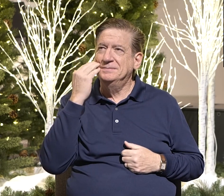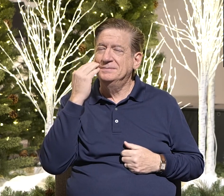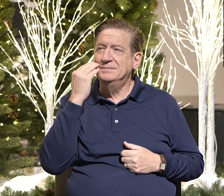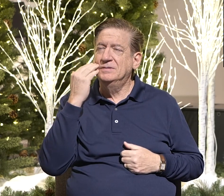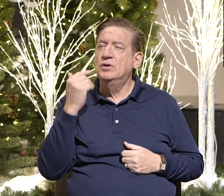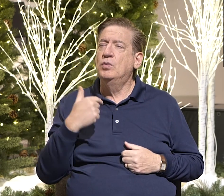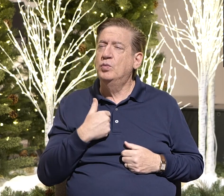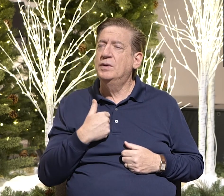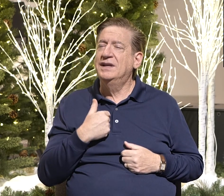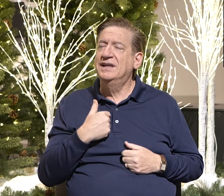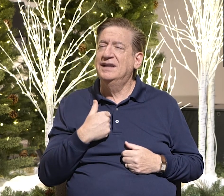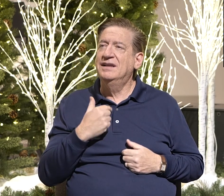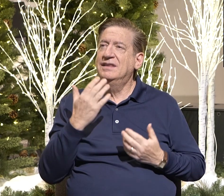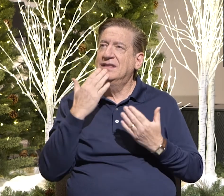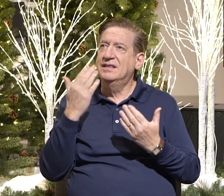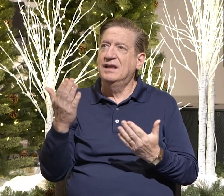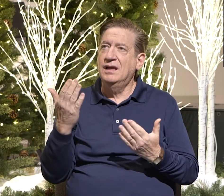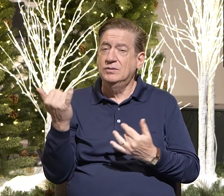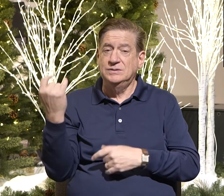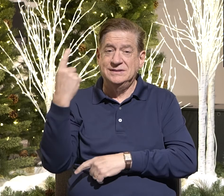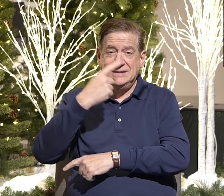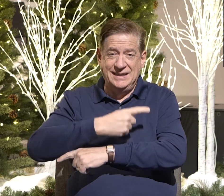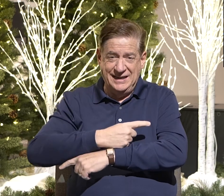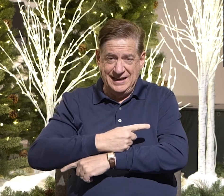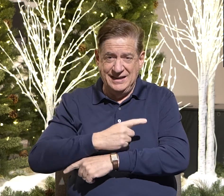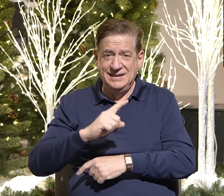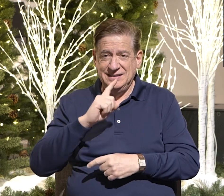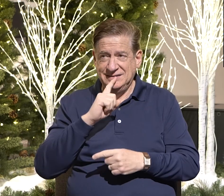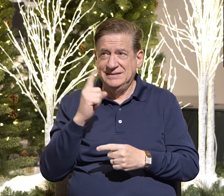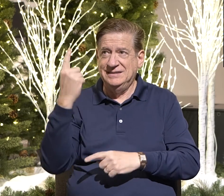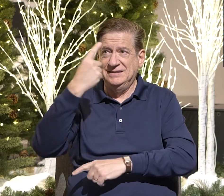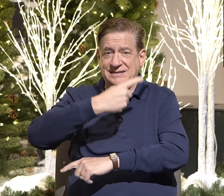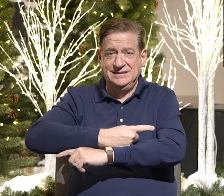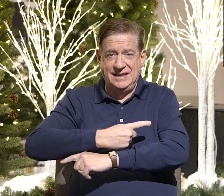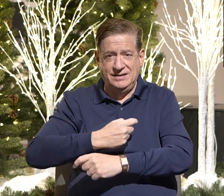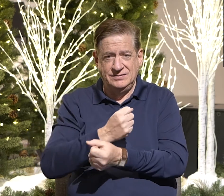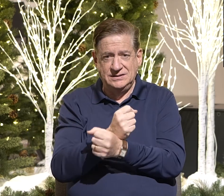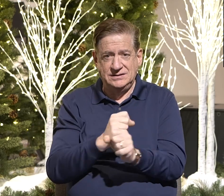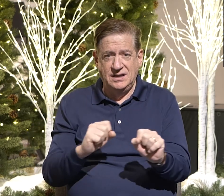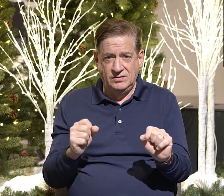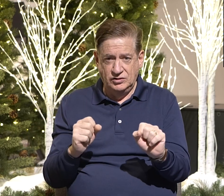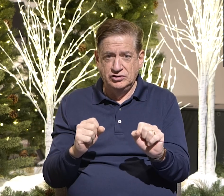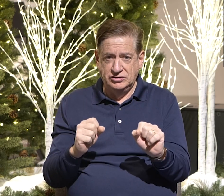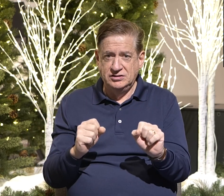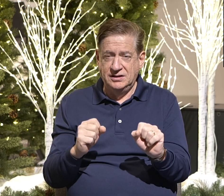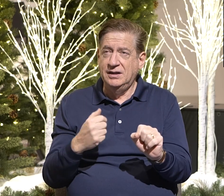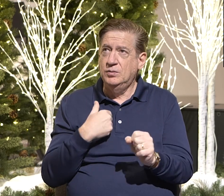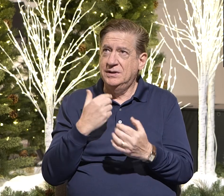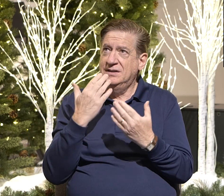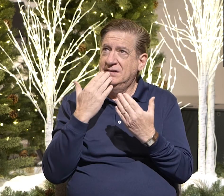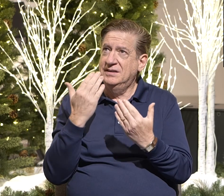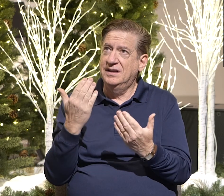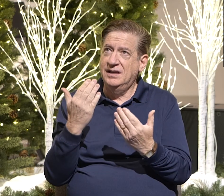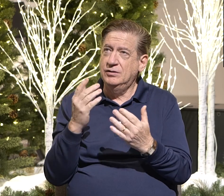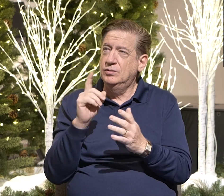We thank you that today is the day of salvation and we worship you for it.